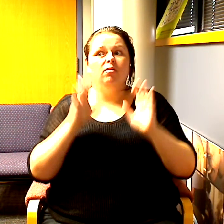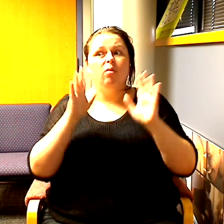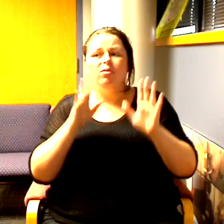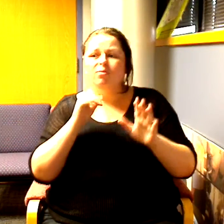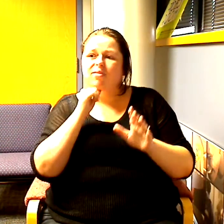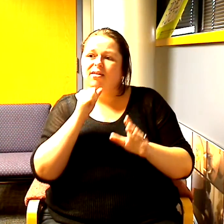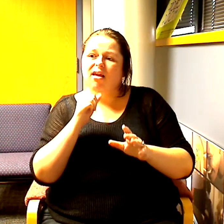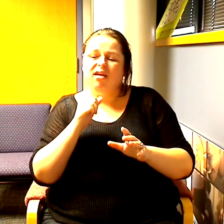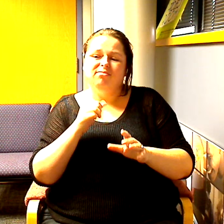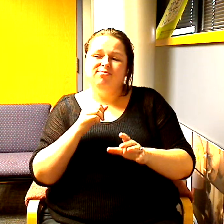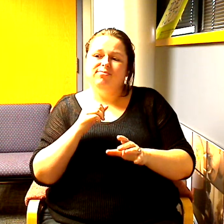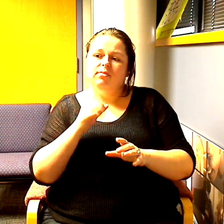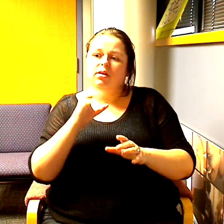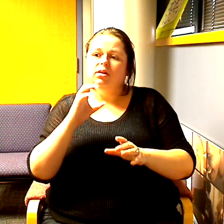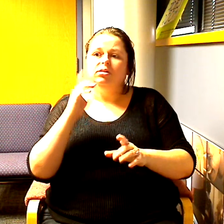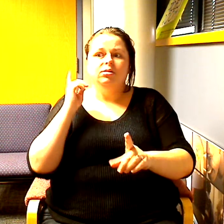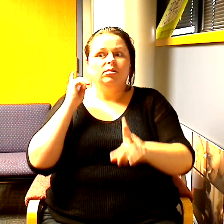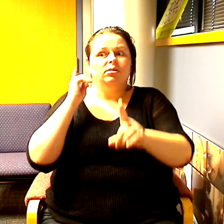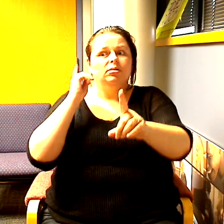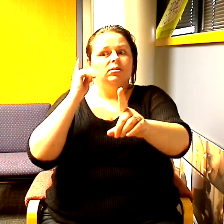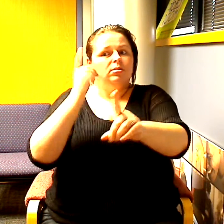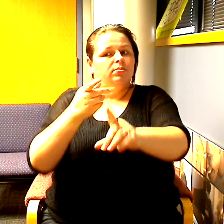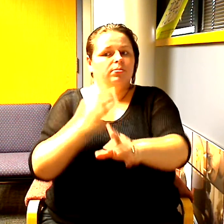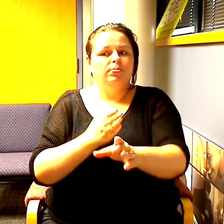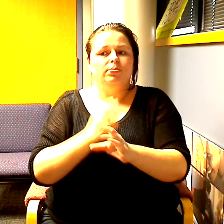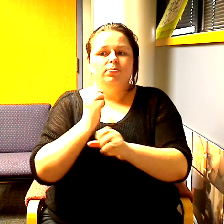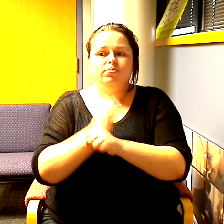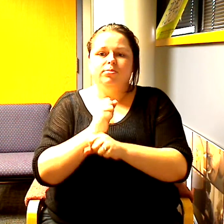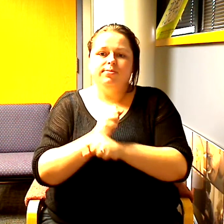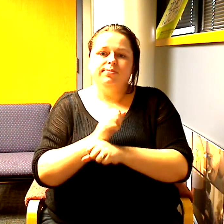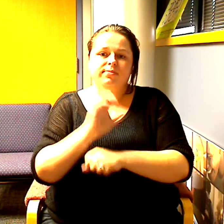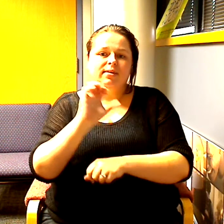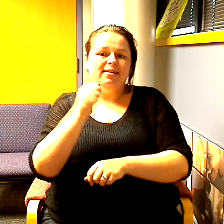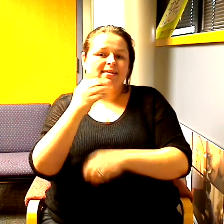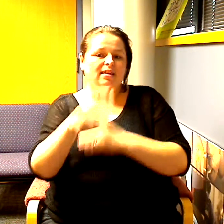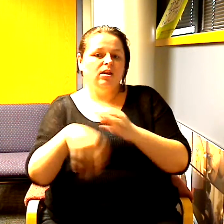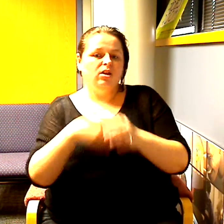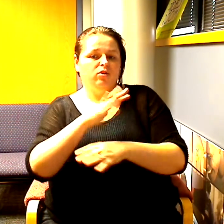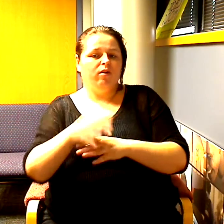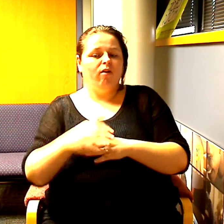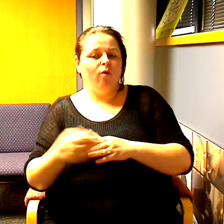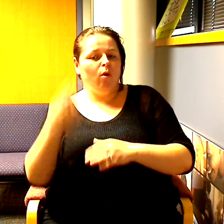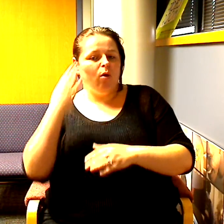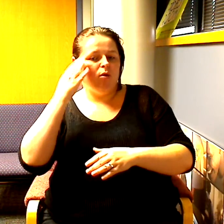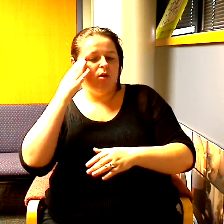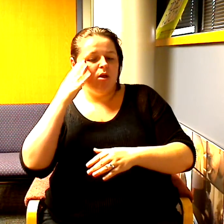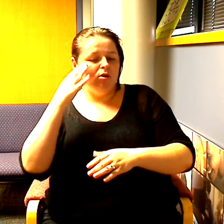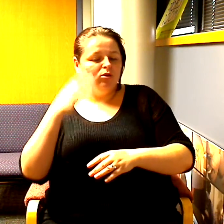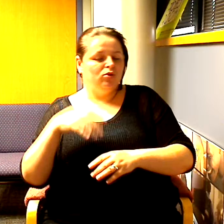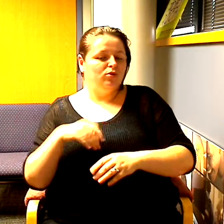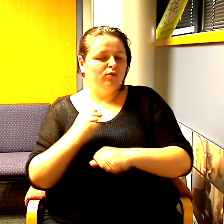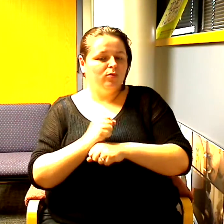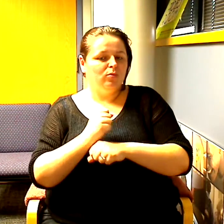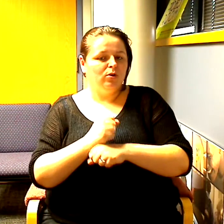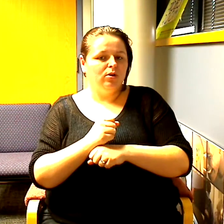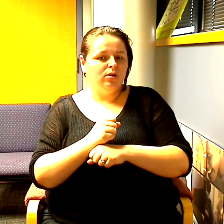I will demonstrate for you now 10 years of accumulated model knowledge because unlike cardiothoracic surgeons it can just be